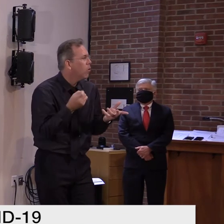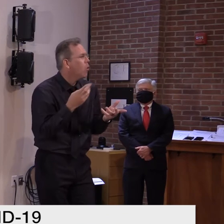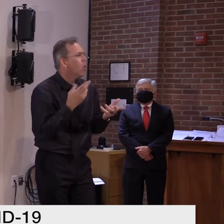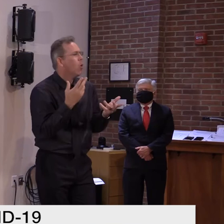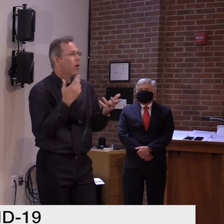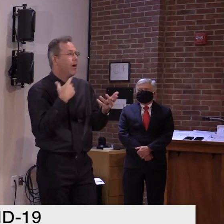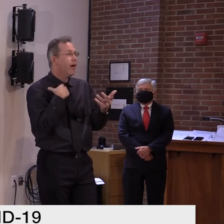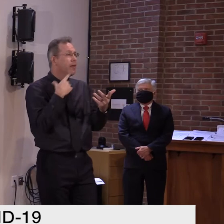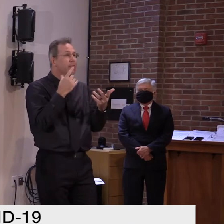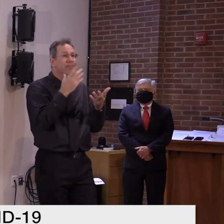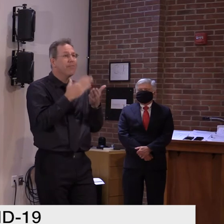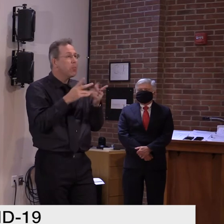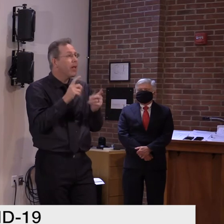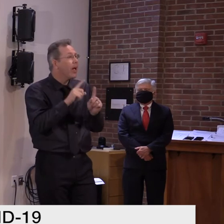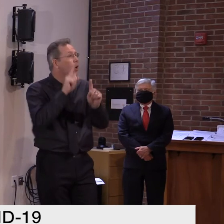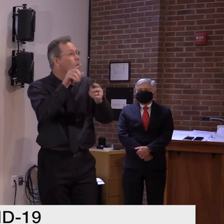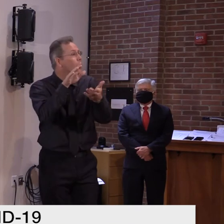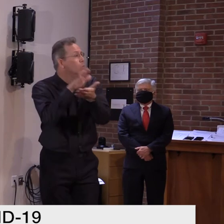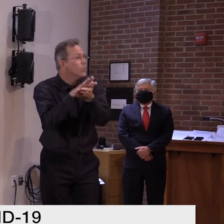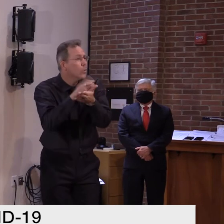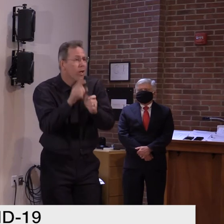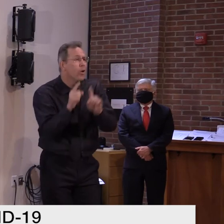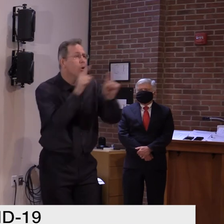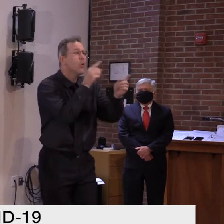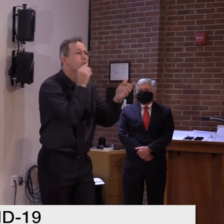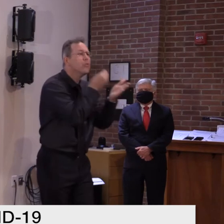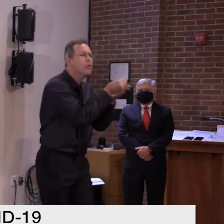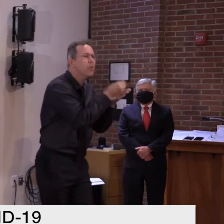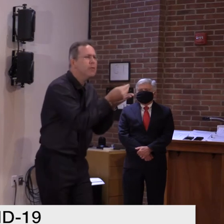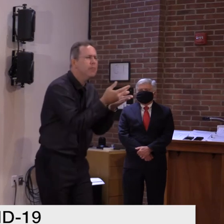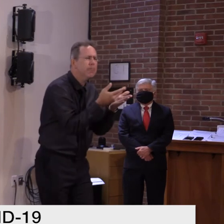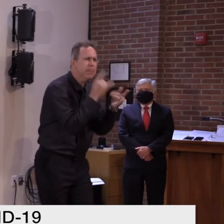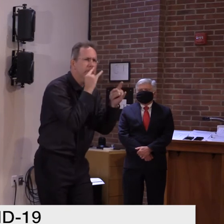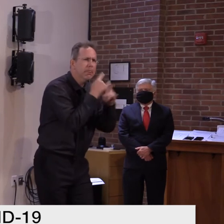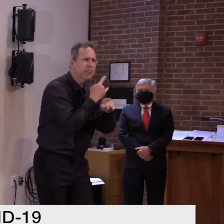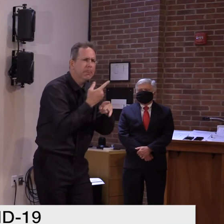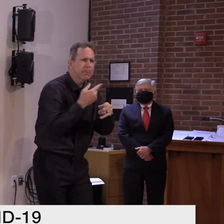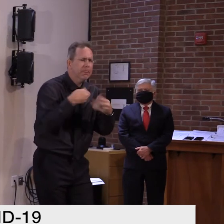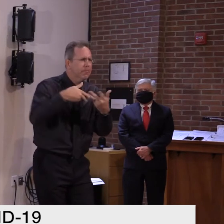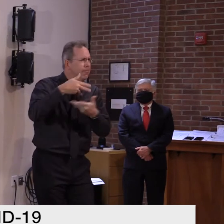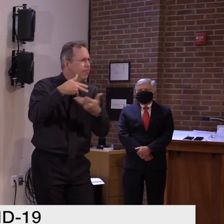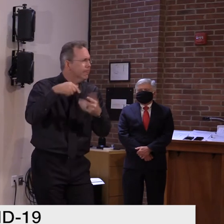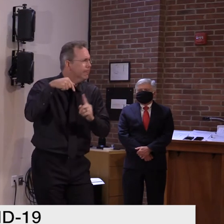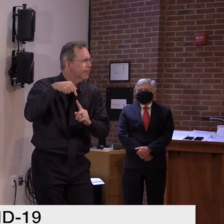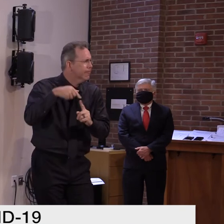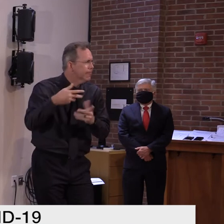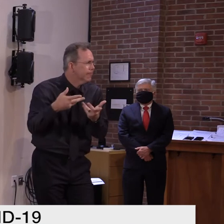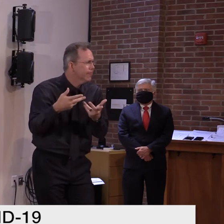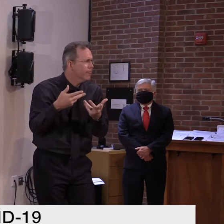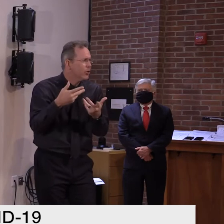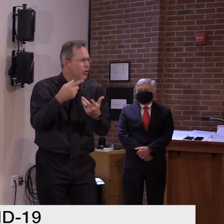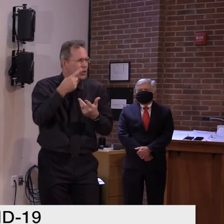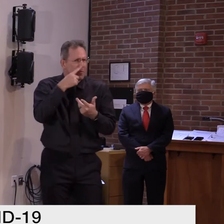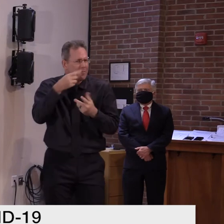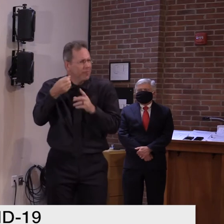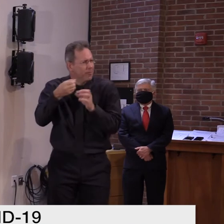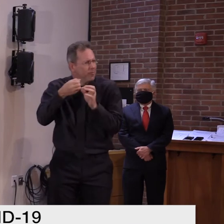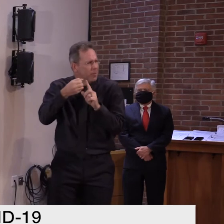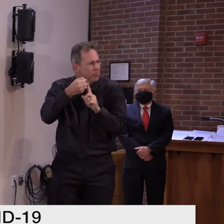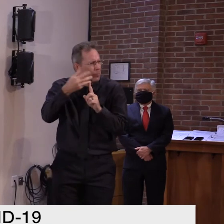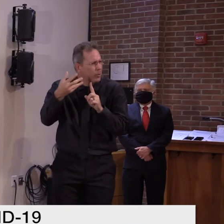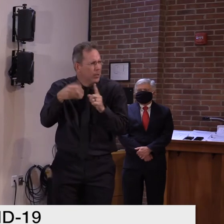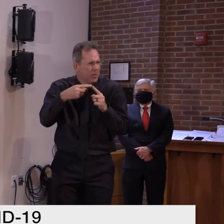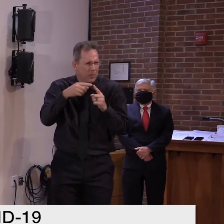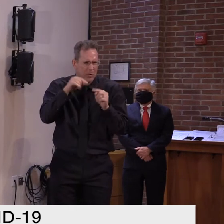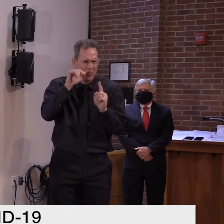Um, and I'm just trying to clarify a little bit of what this should look like and how people should be behaving.